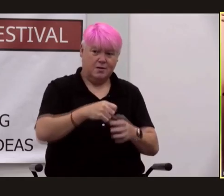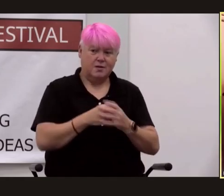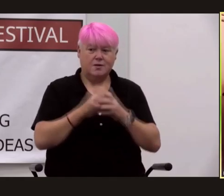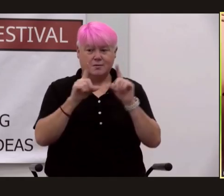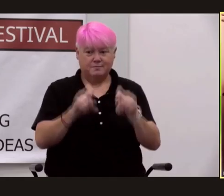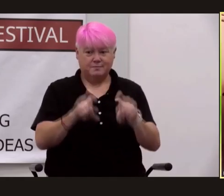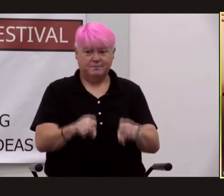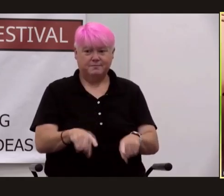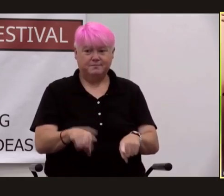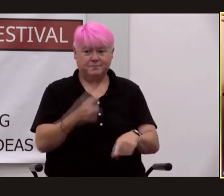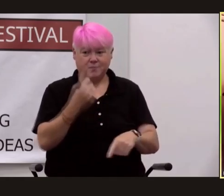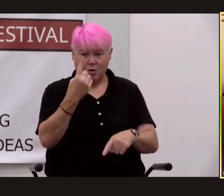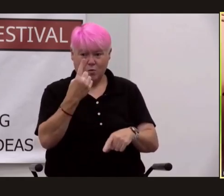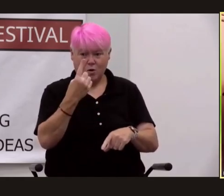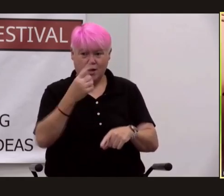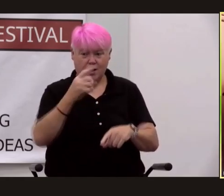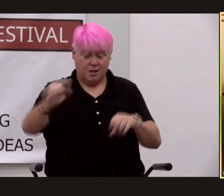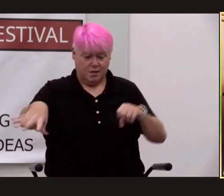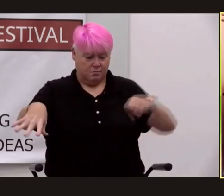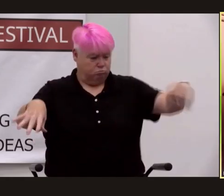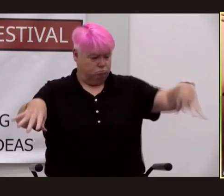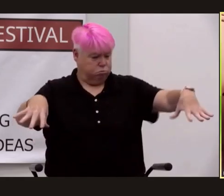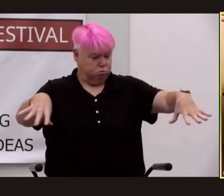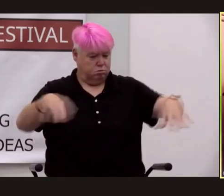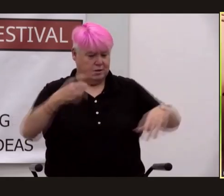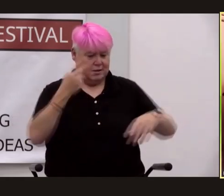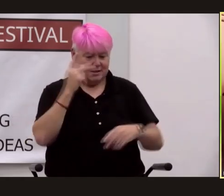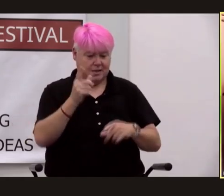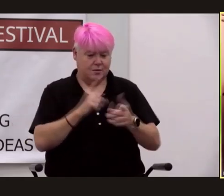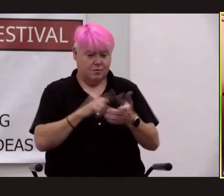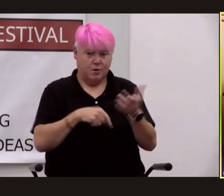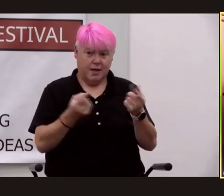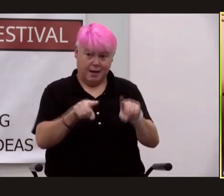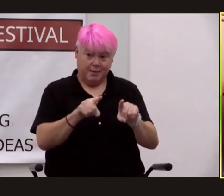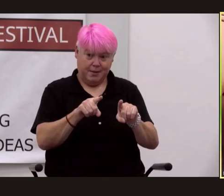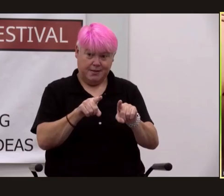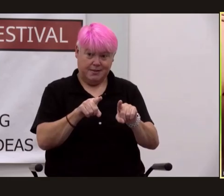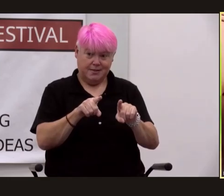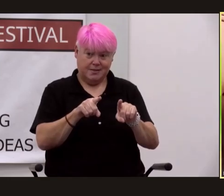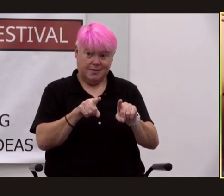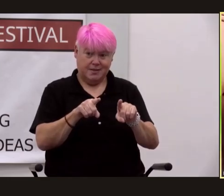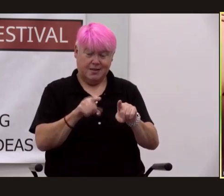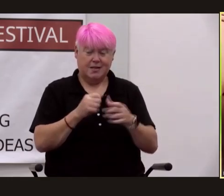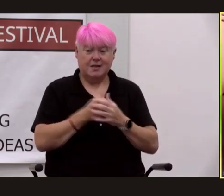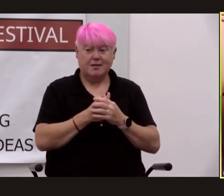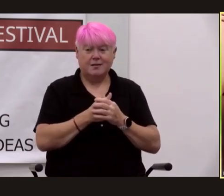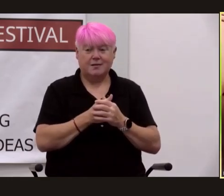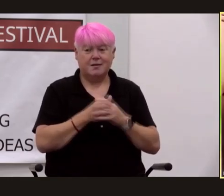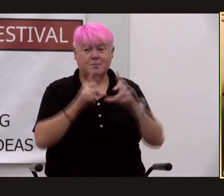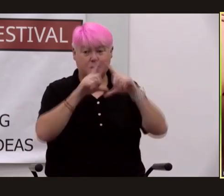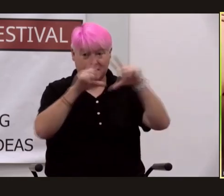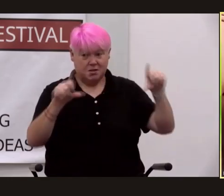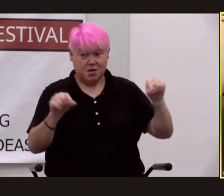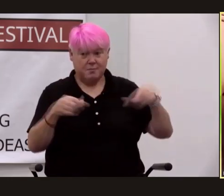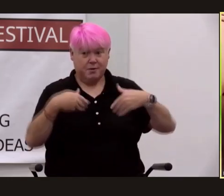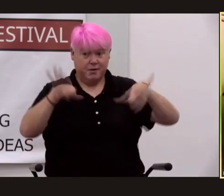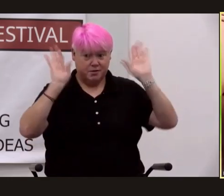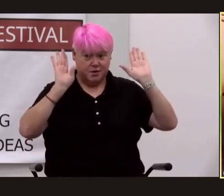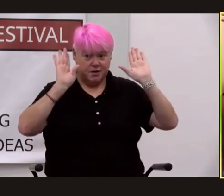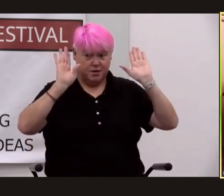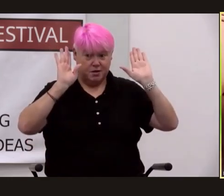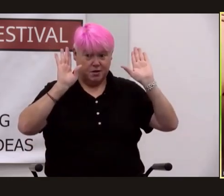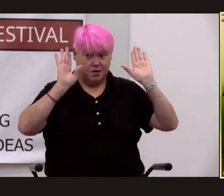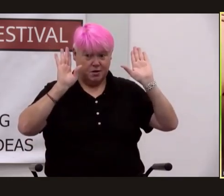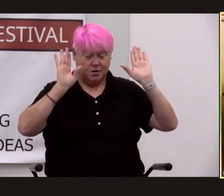drop one of each type and see what their effects are then we'll yeah of course we'll let the japanese surrender for